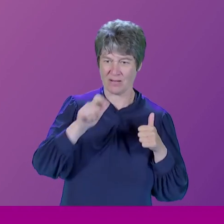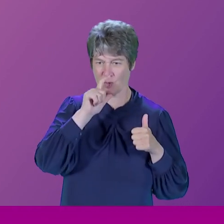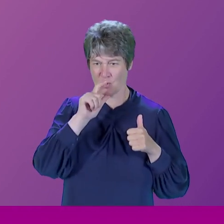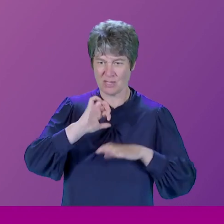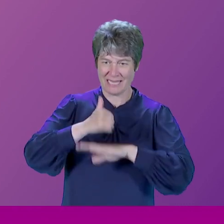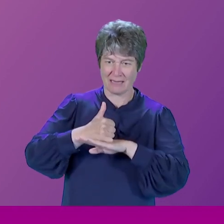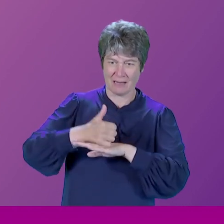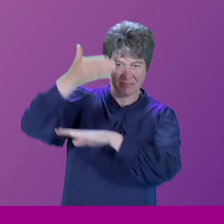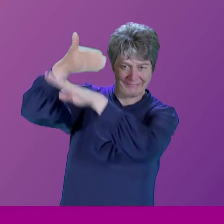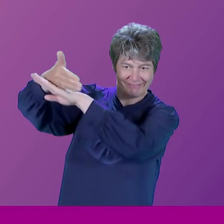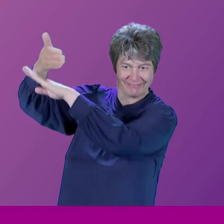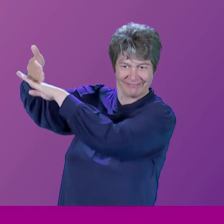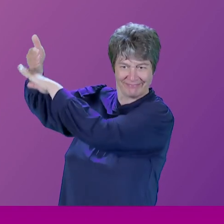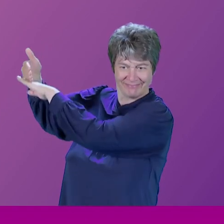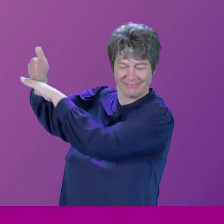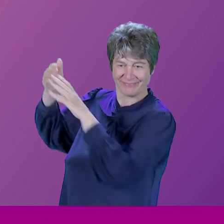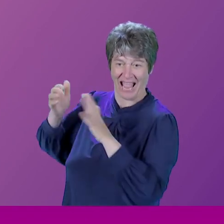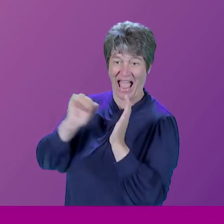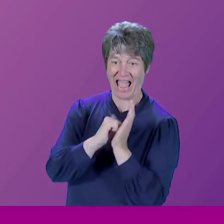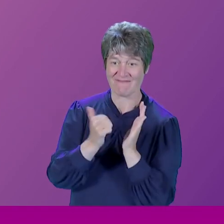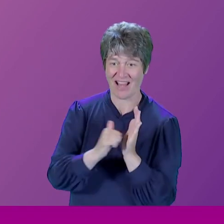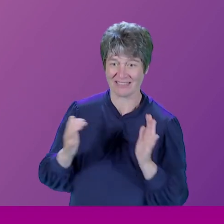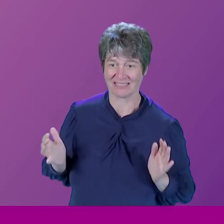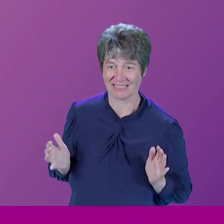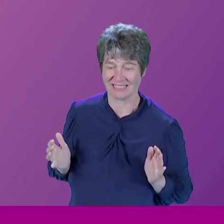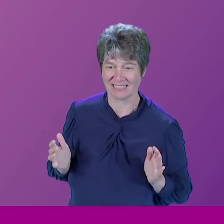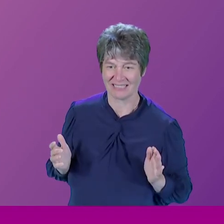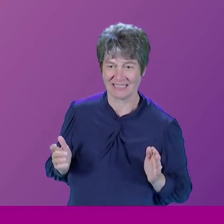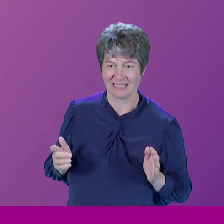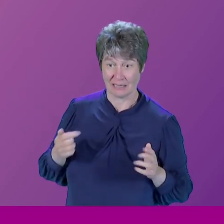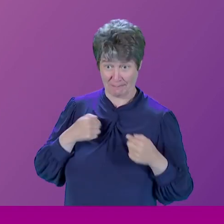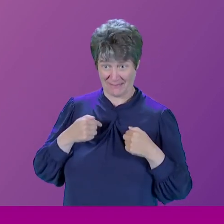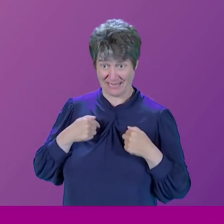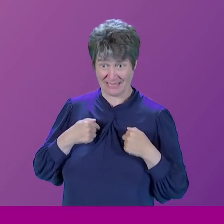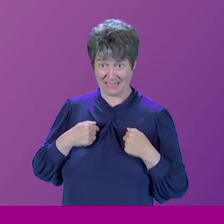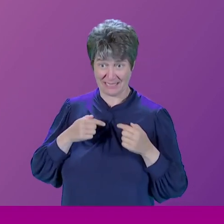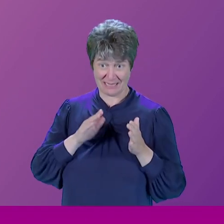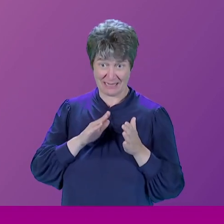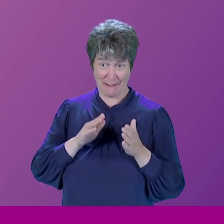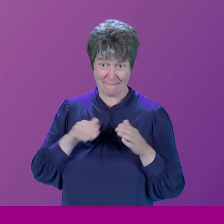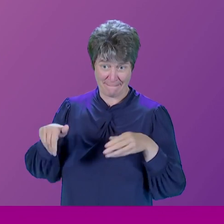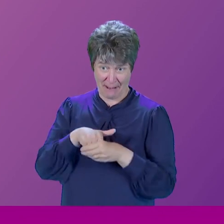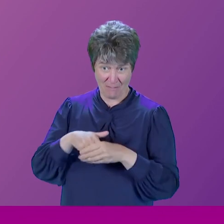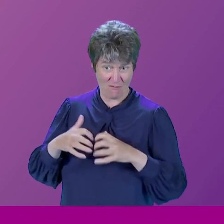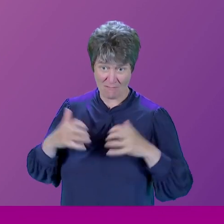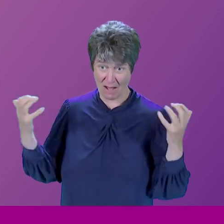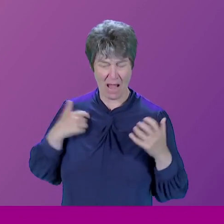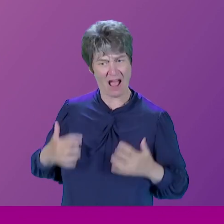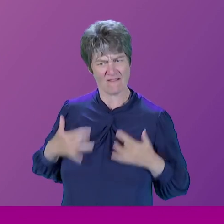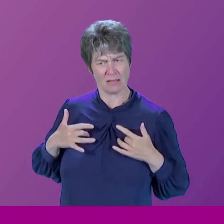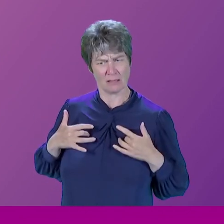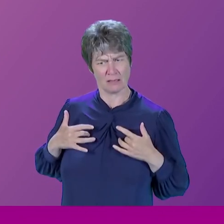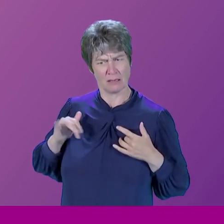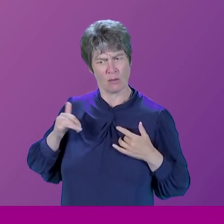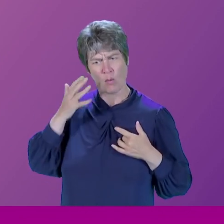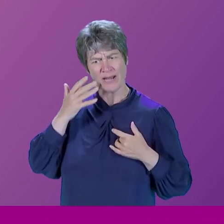corners, you know, after being a member of parliament. And I was so frightened that, you know, I wouldn't find anything to do after the excitement of being a member of parliament. And